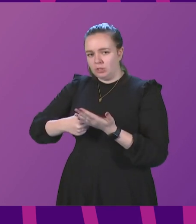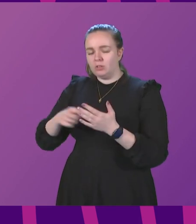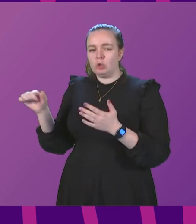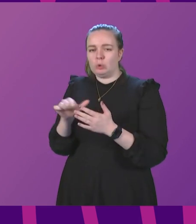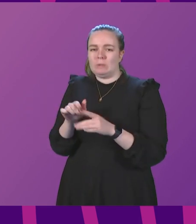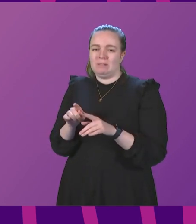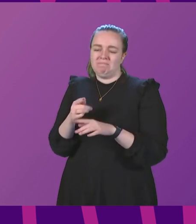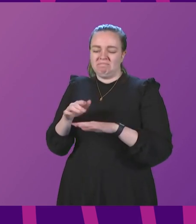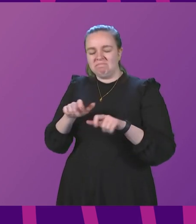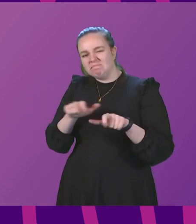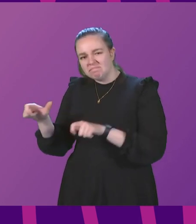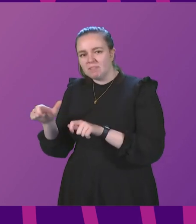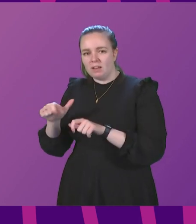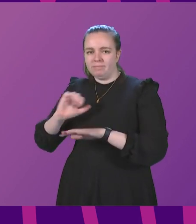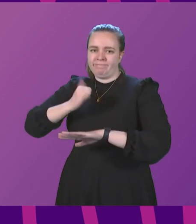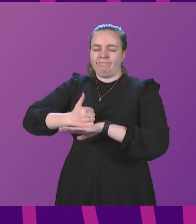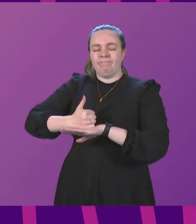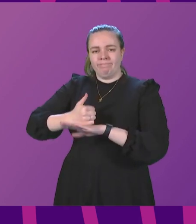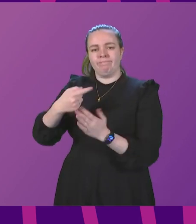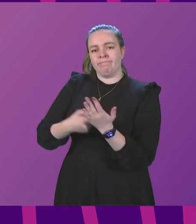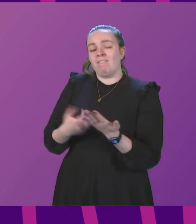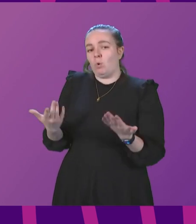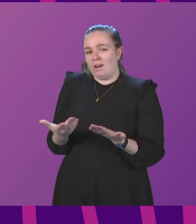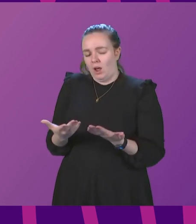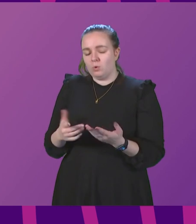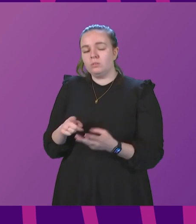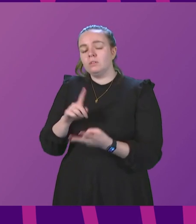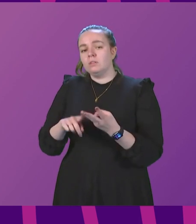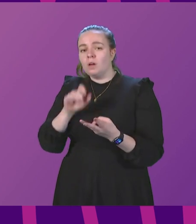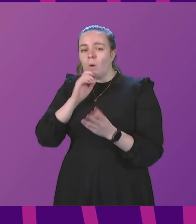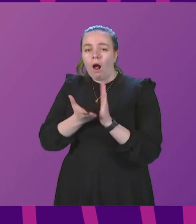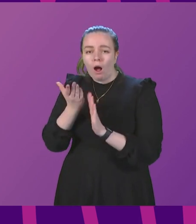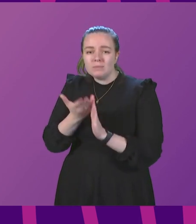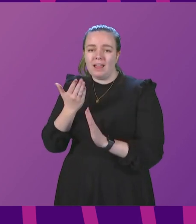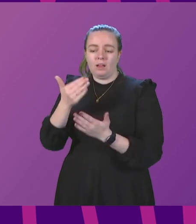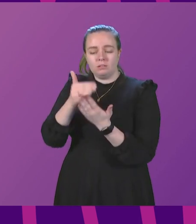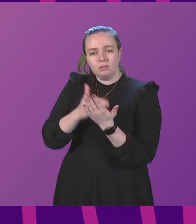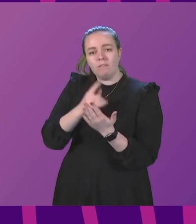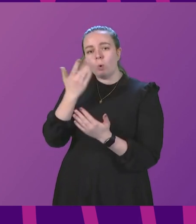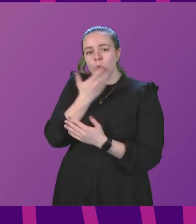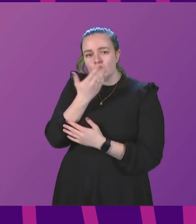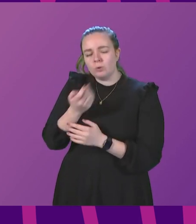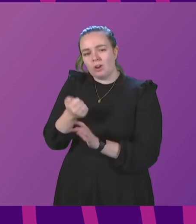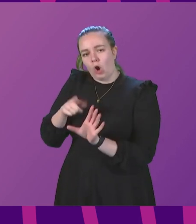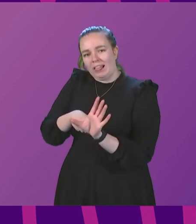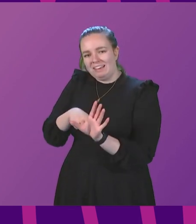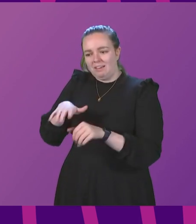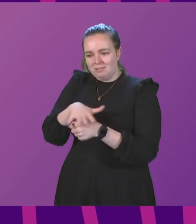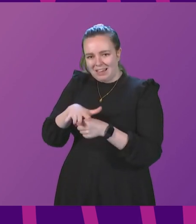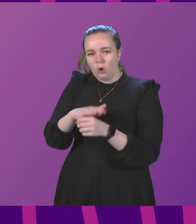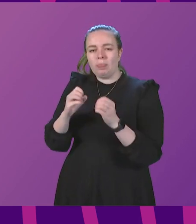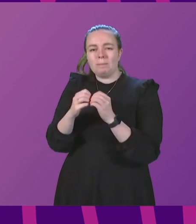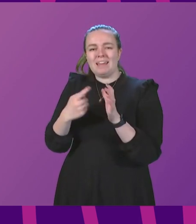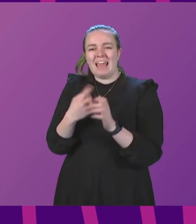measures in place for now. I will then give brief updates on guidance for schools and early year settings on the BA2